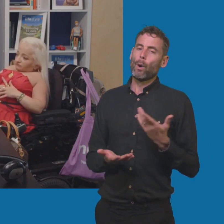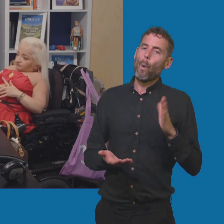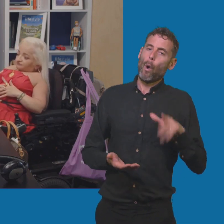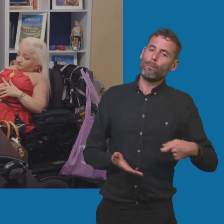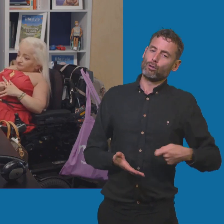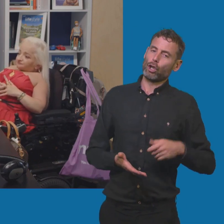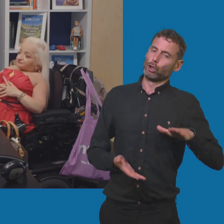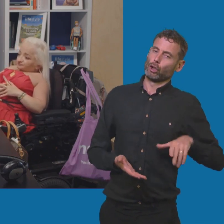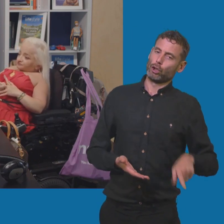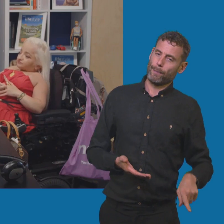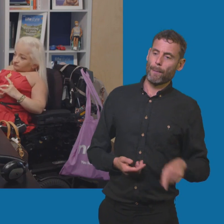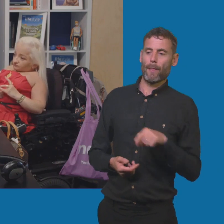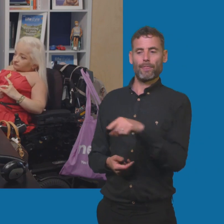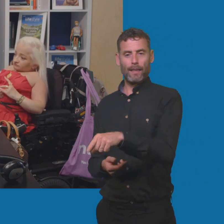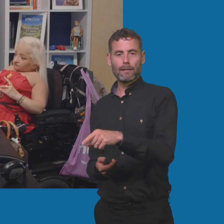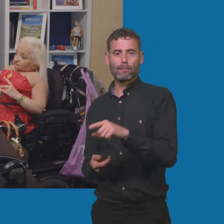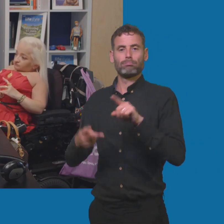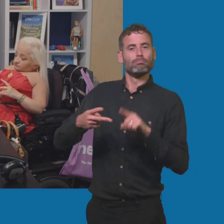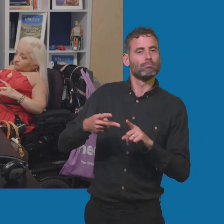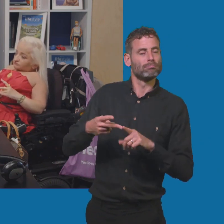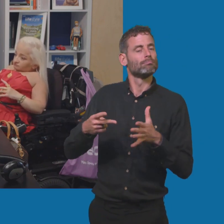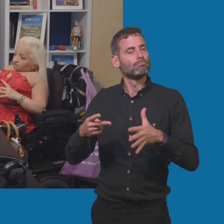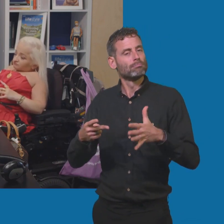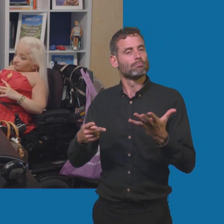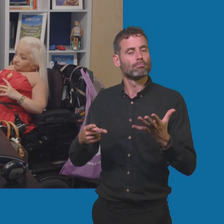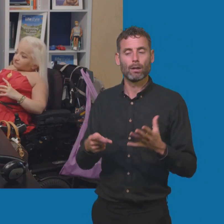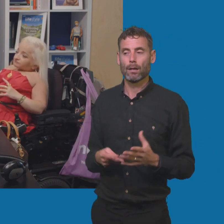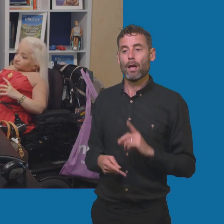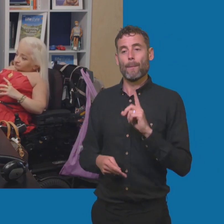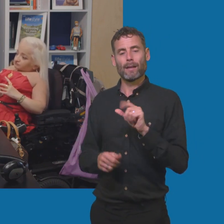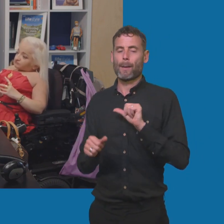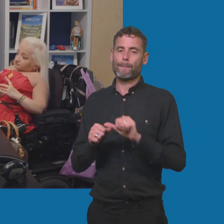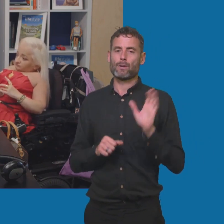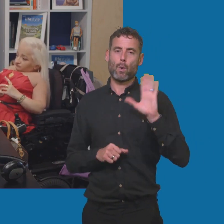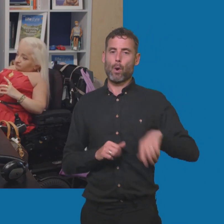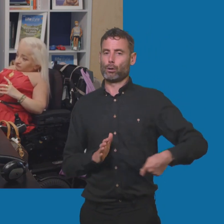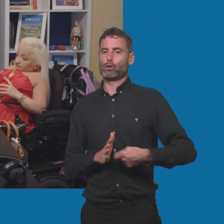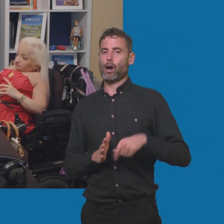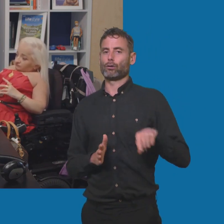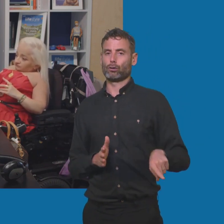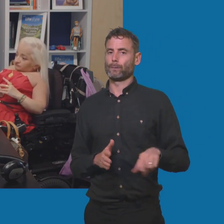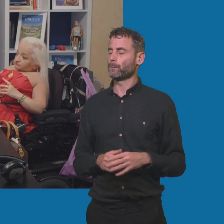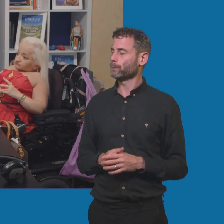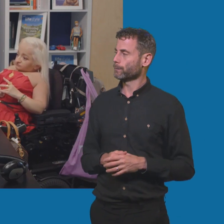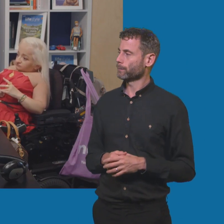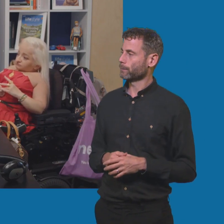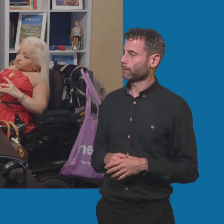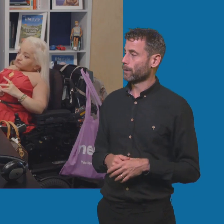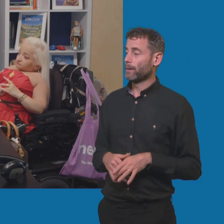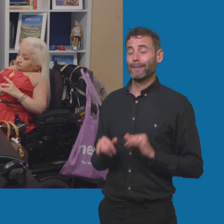it helps out a little bit. But yeah, in an ideal world, charging at home is just the cheapest and most convenient way to do it. And unfortunately, not everyone can do